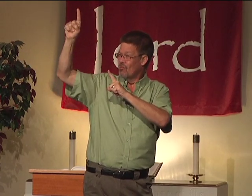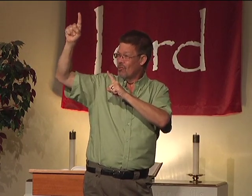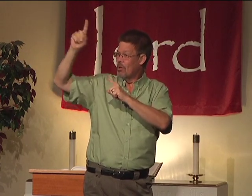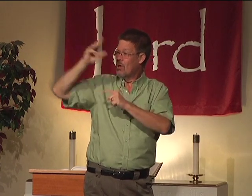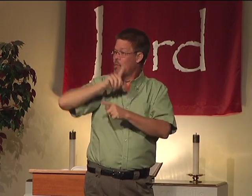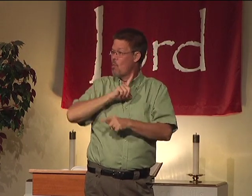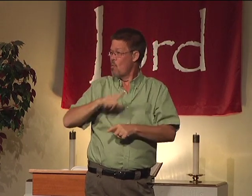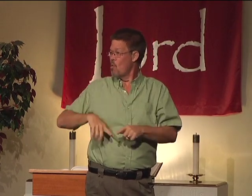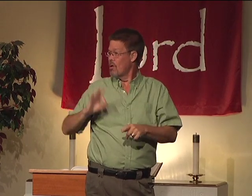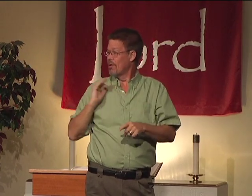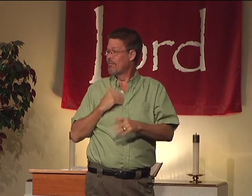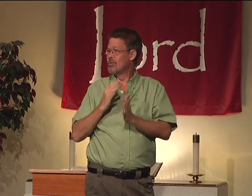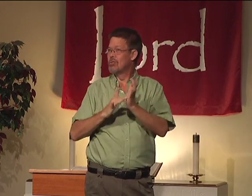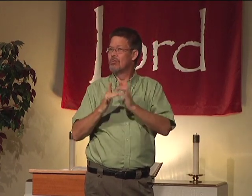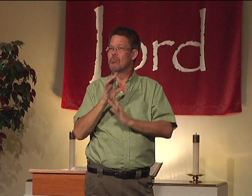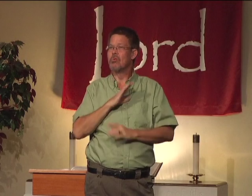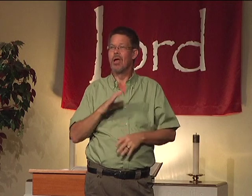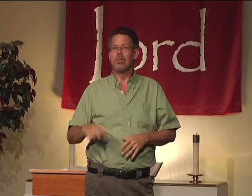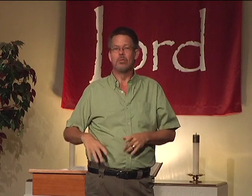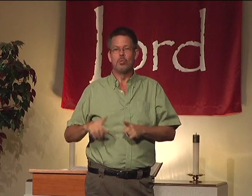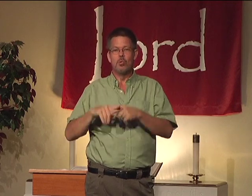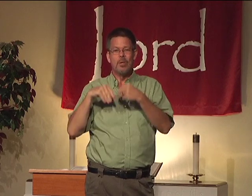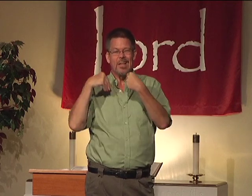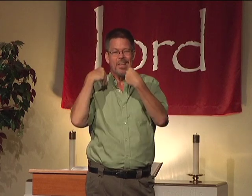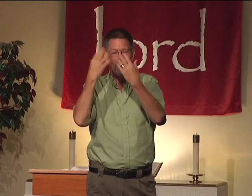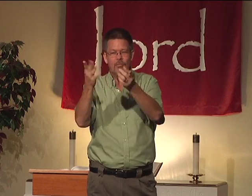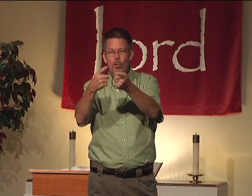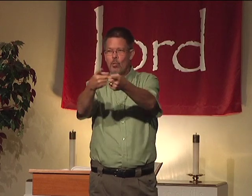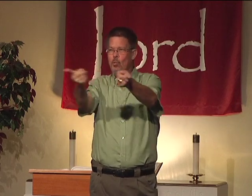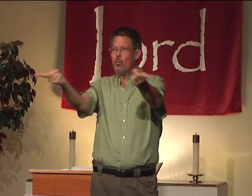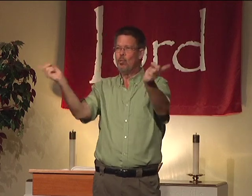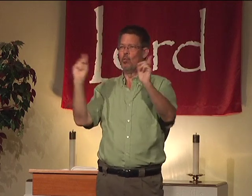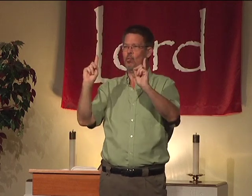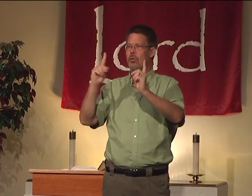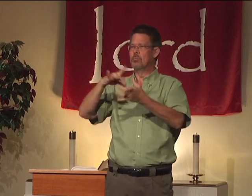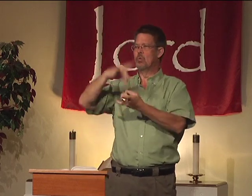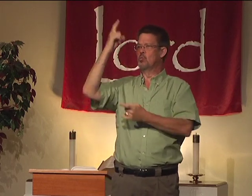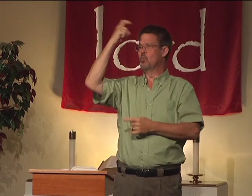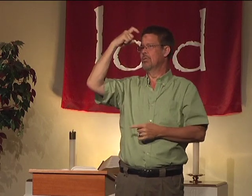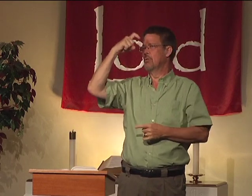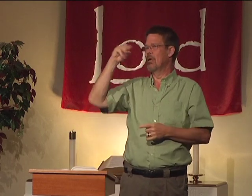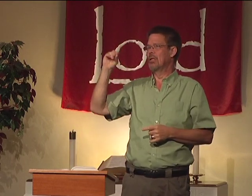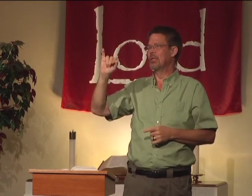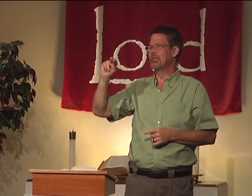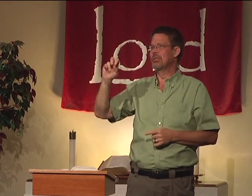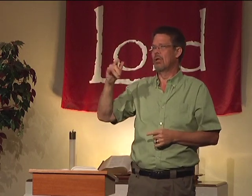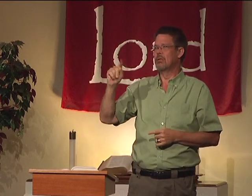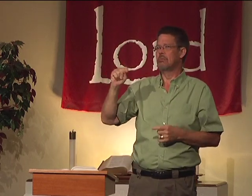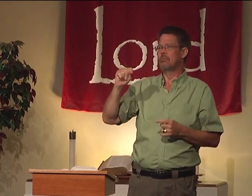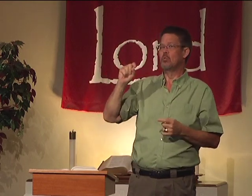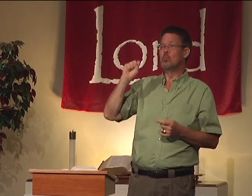Father, the Lord Jesus Christ, who has given you the spiritual wisdom.